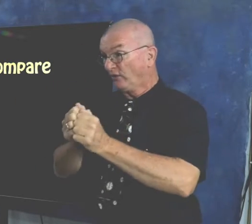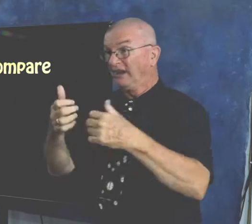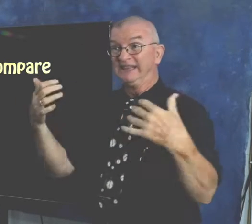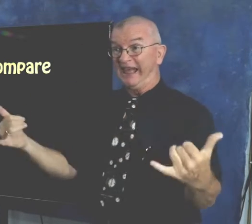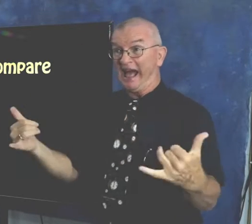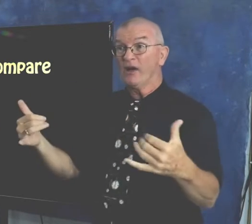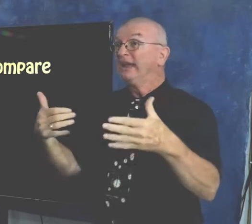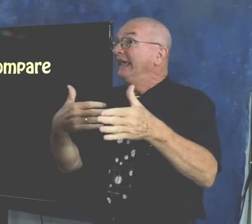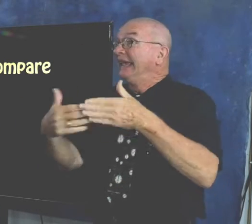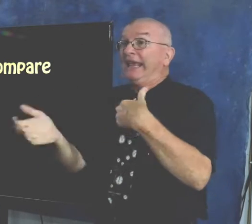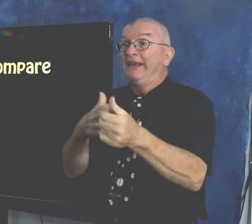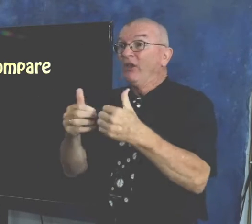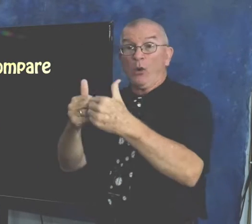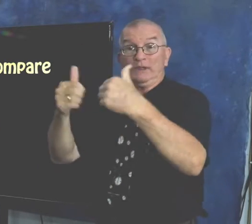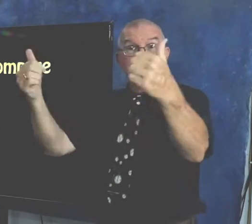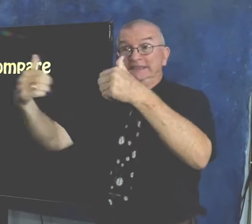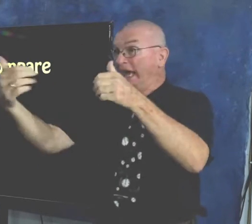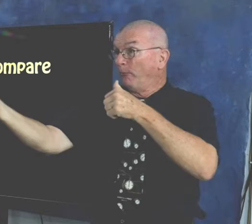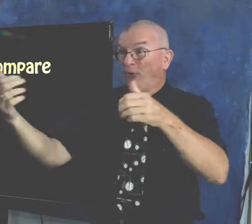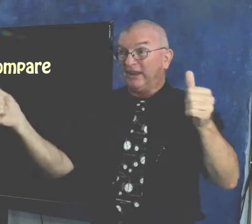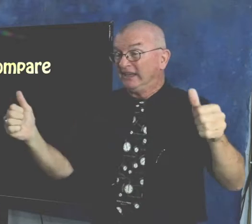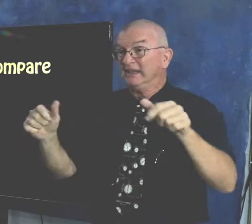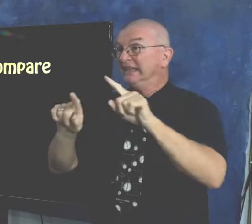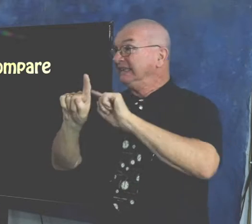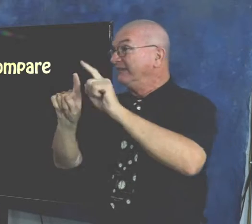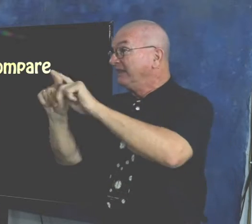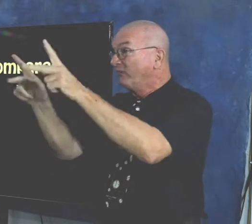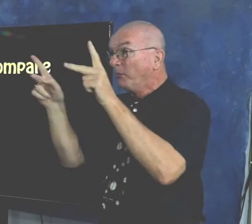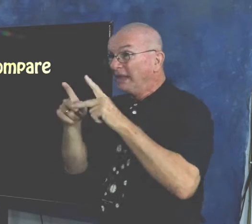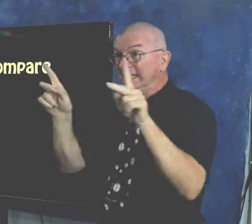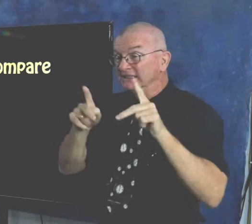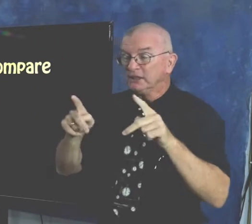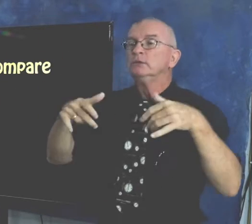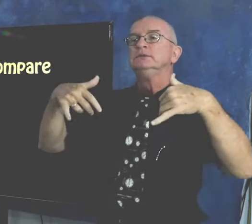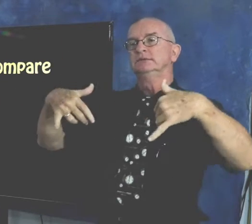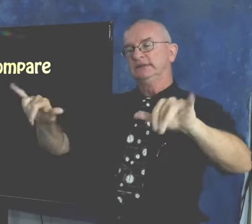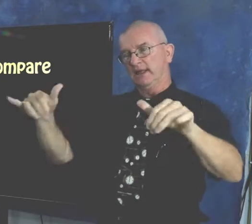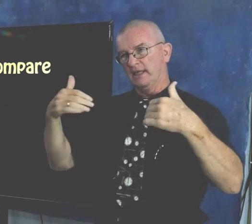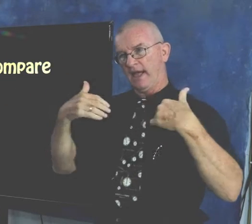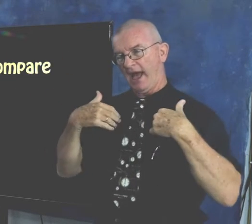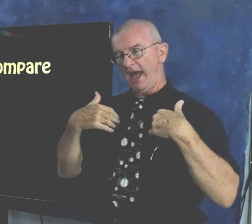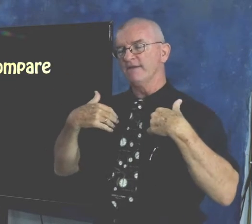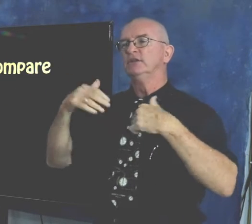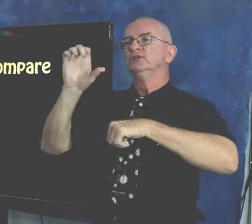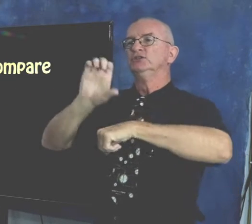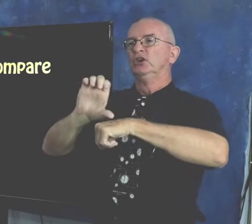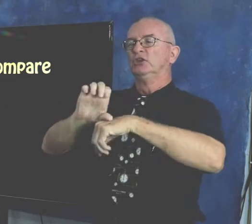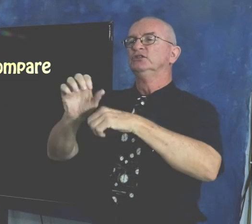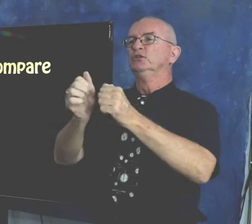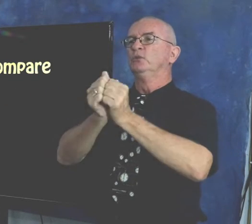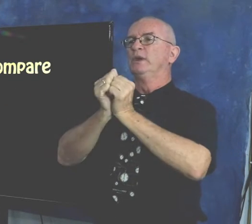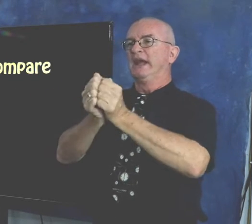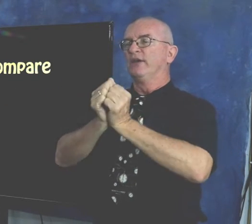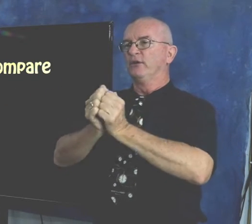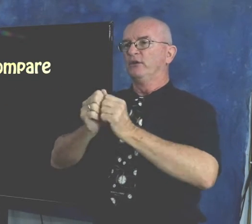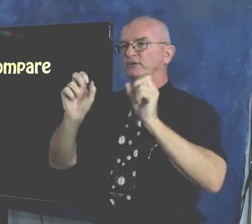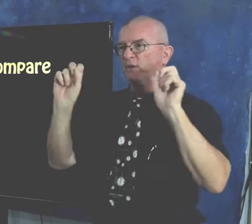Now, even though we're separated in different, different places, still we can have church together.